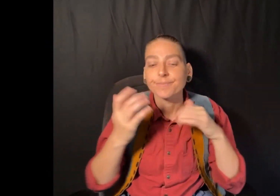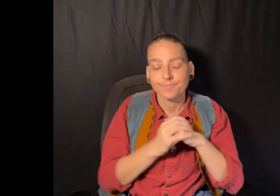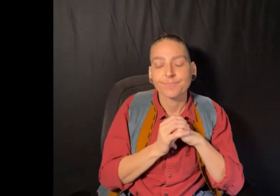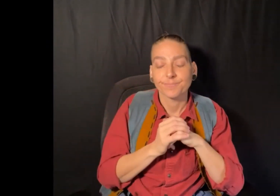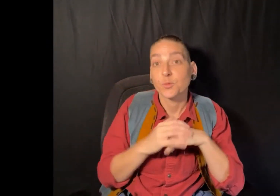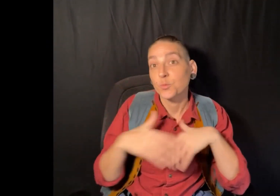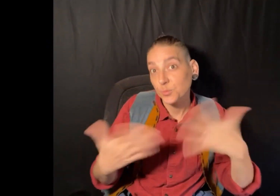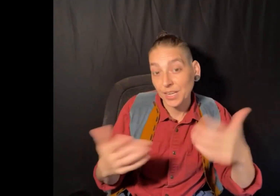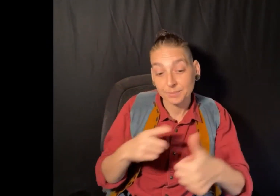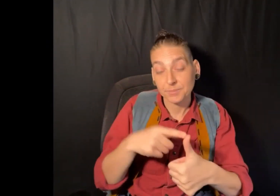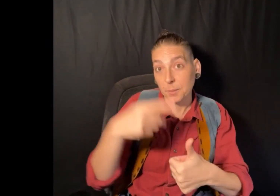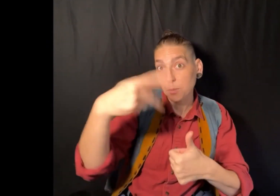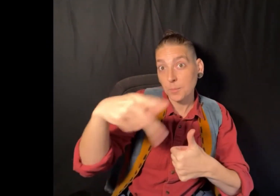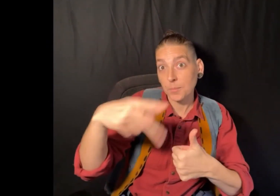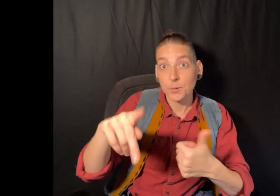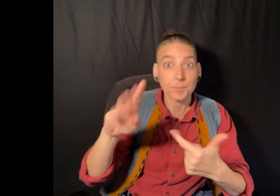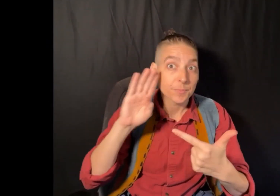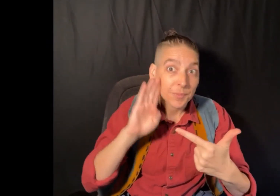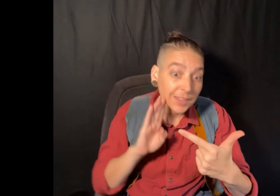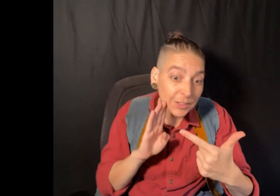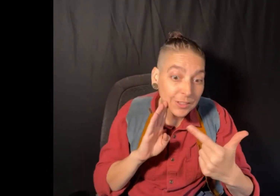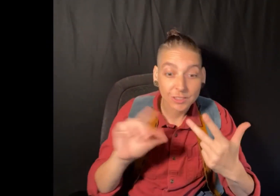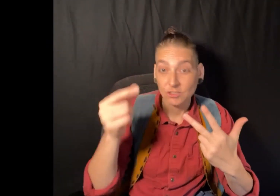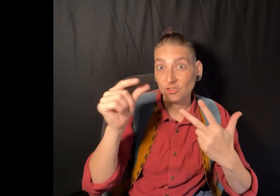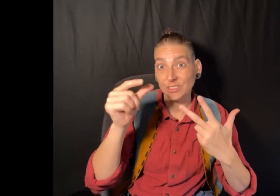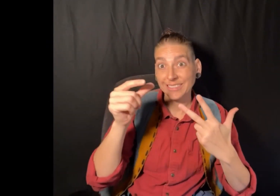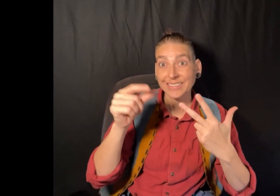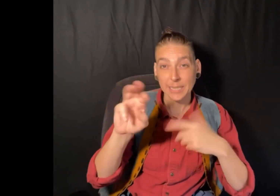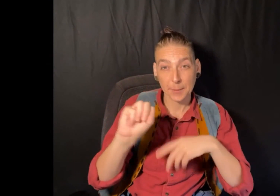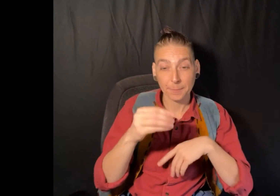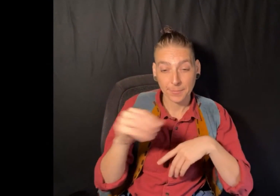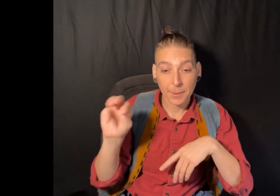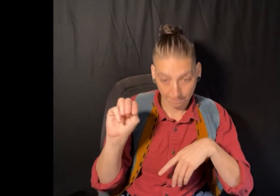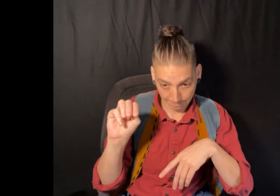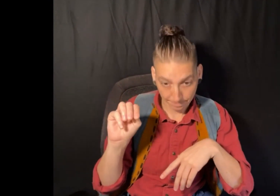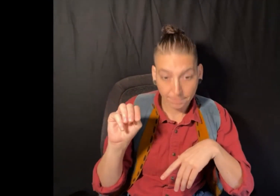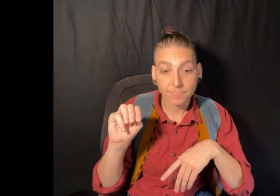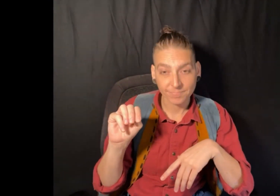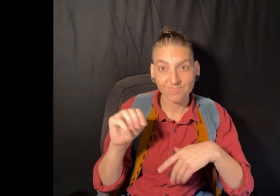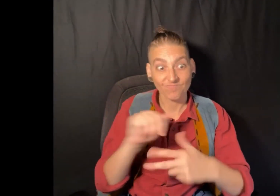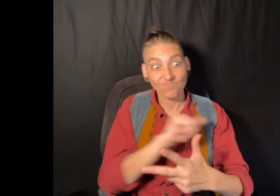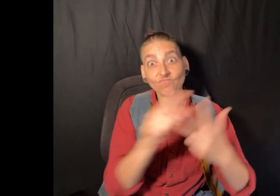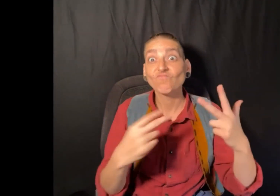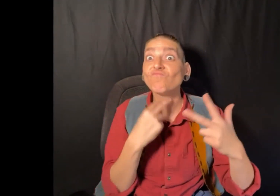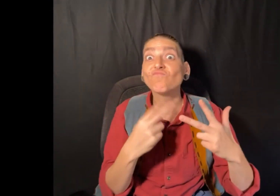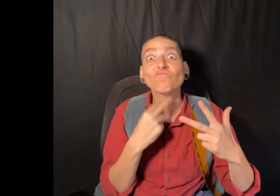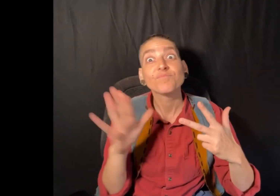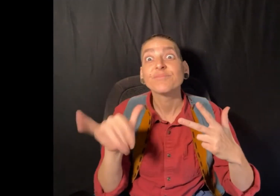Well, the purple, brown, and green M&Ms are all voiced by females.